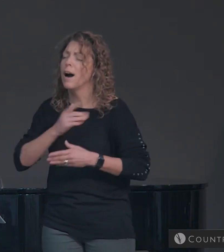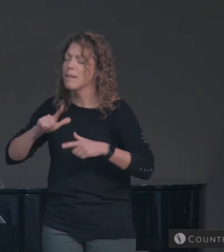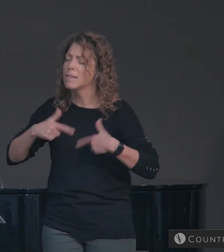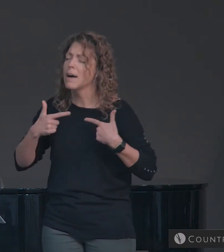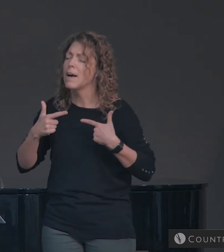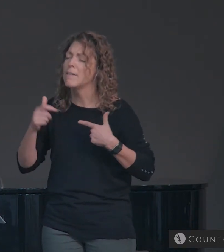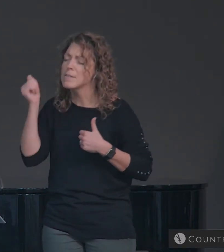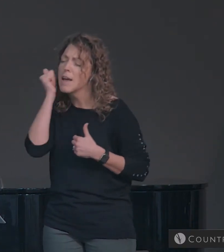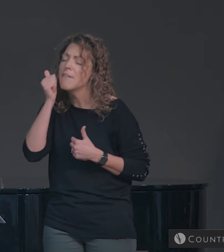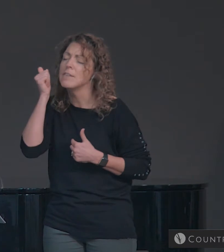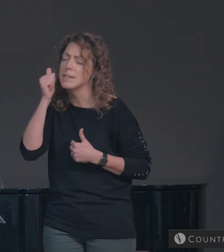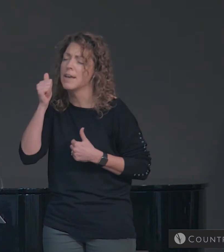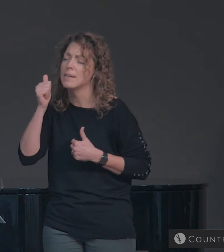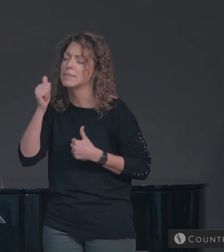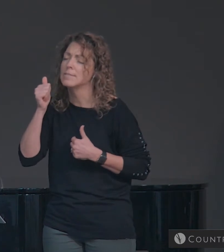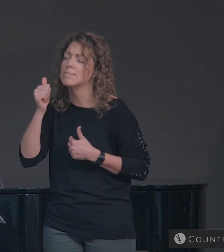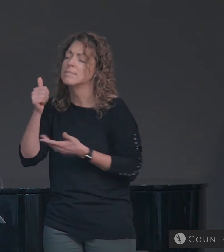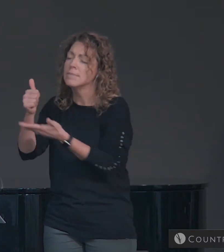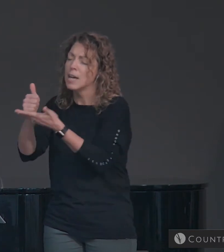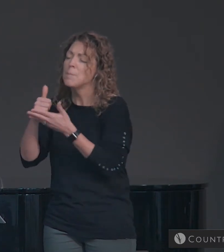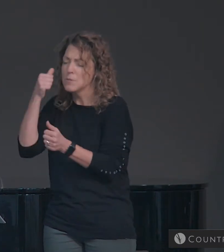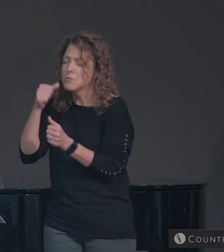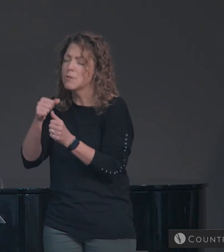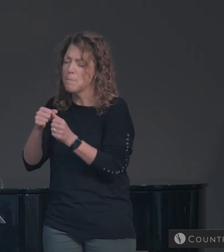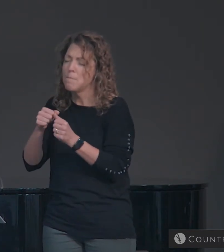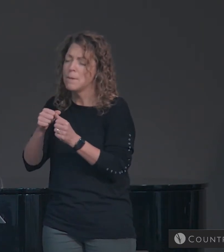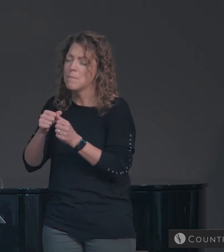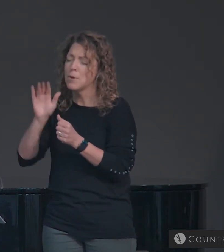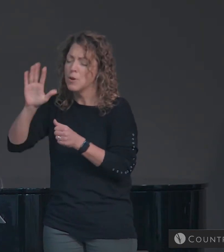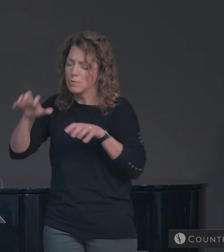do so and help us to remember these things. Amen.